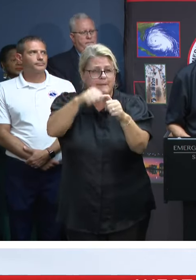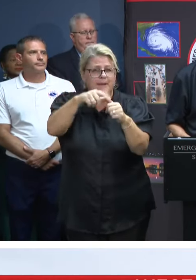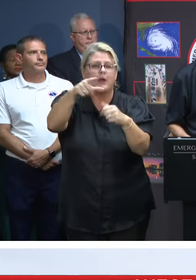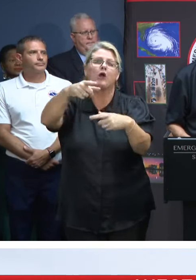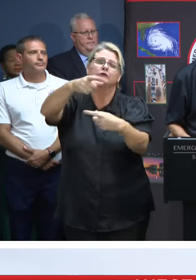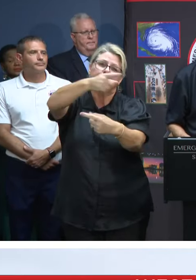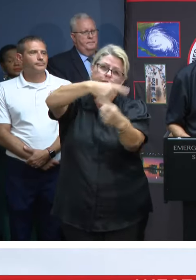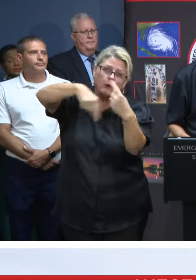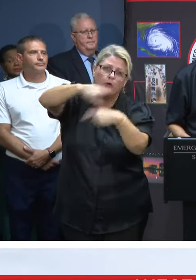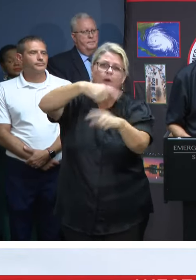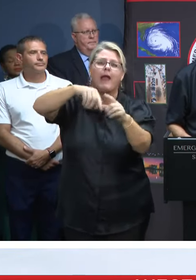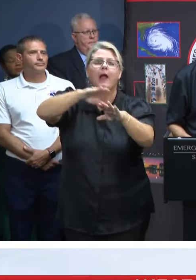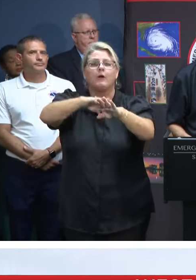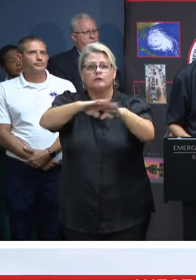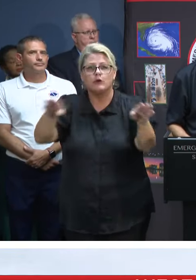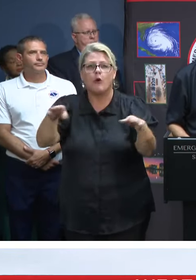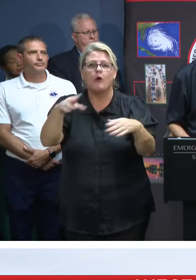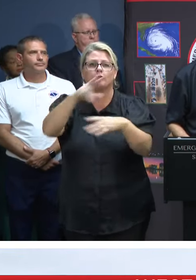risk.